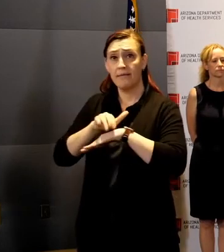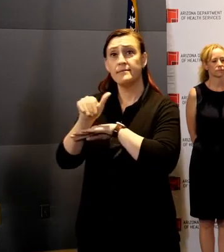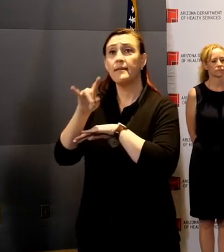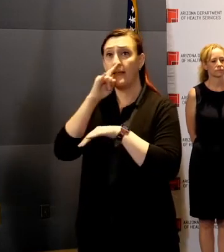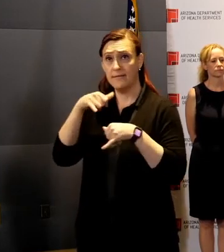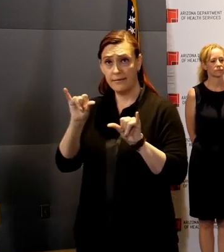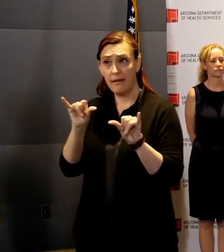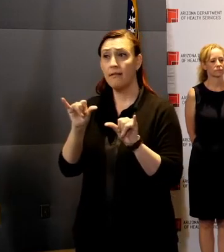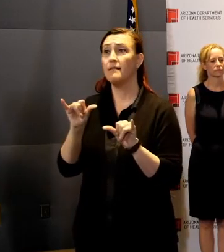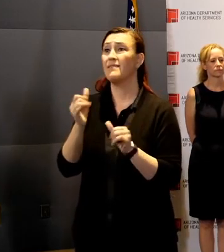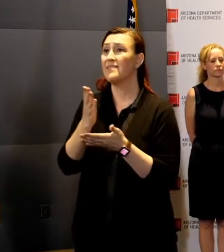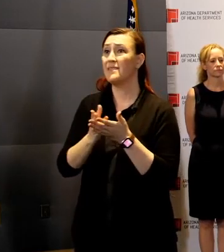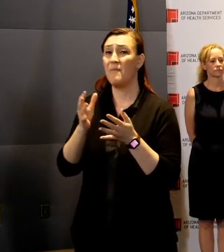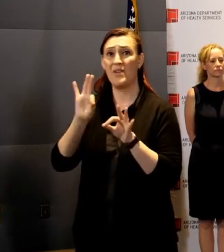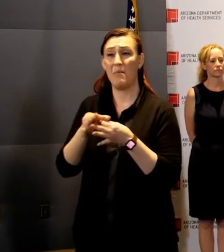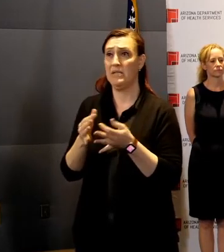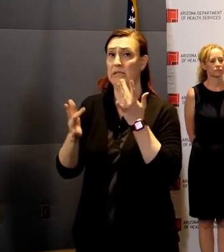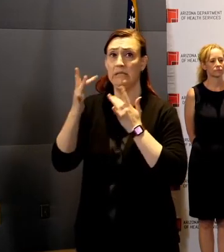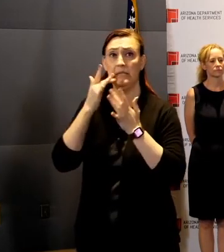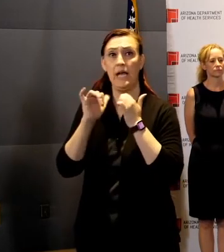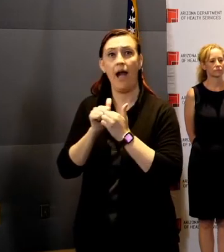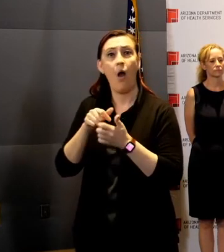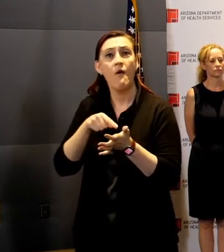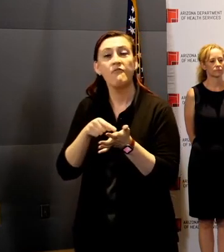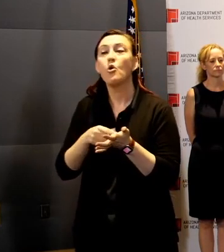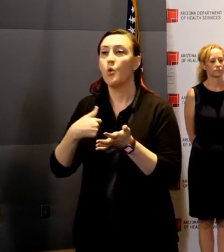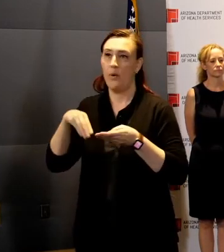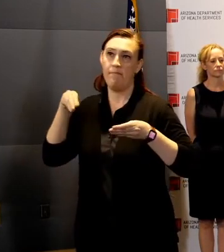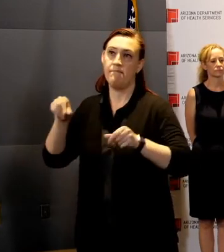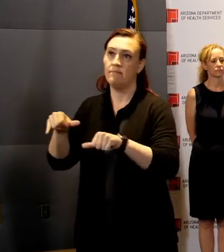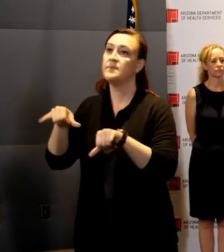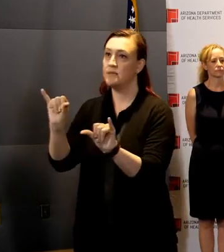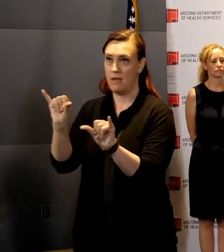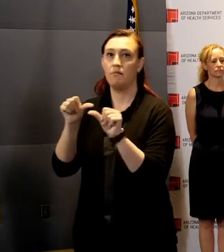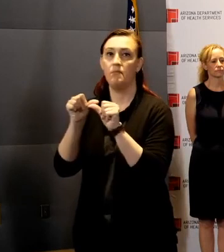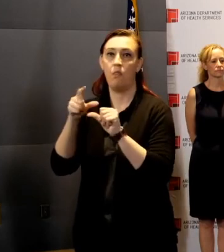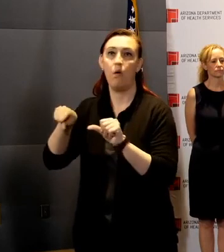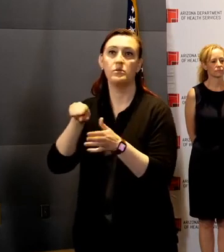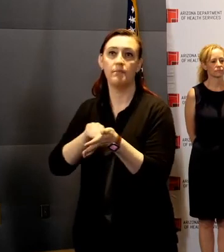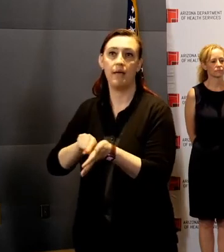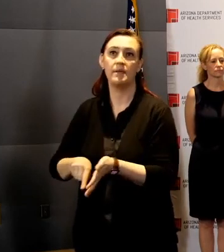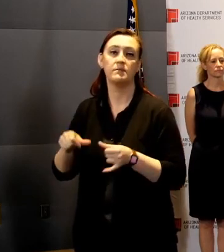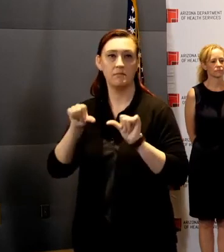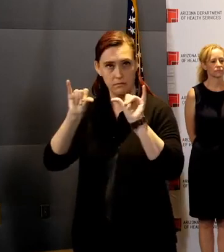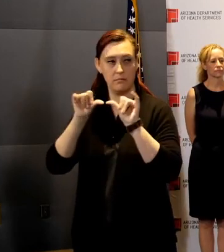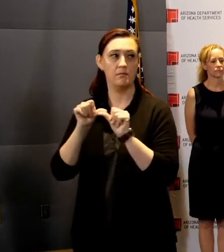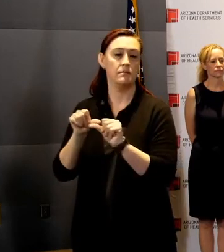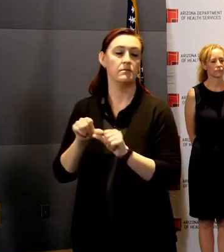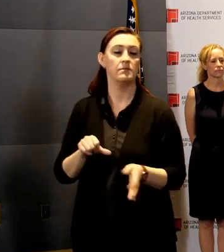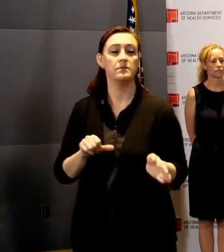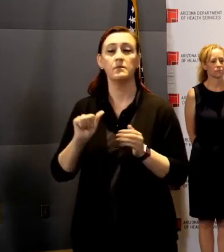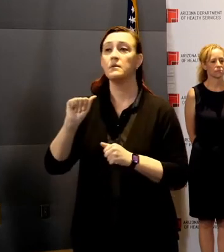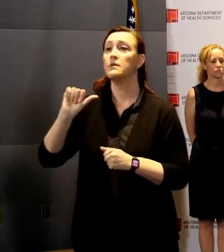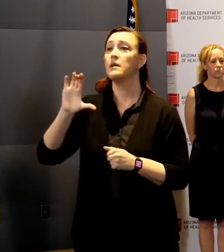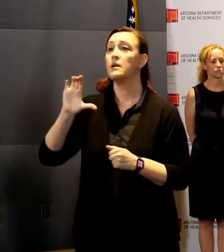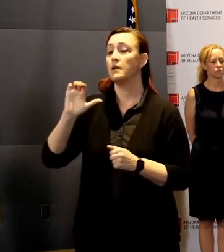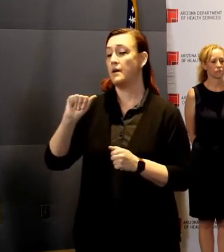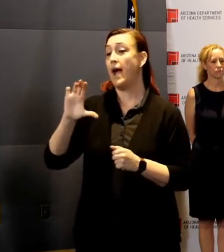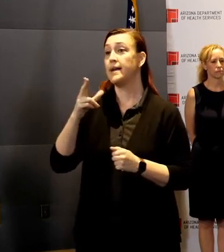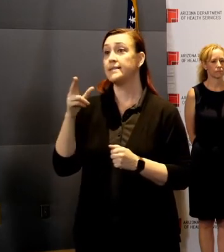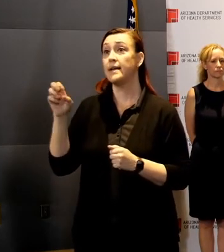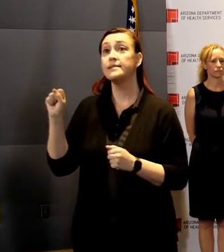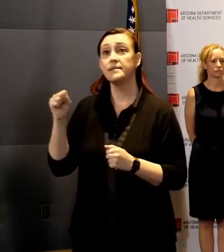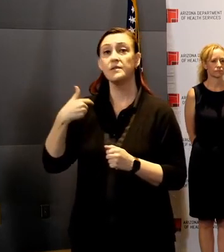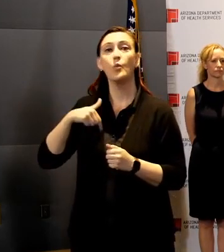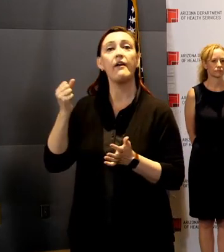for low-income families during these uncertain times. At ACCESS, we've received approval on